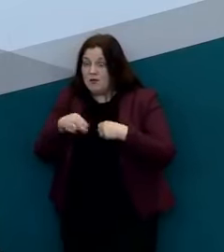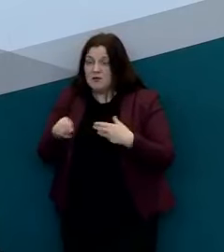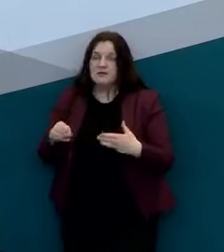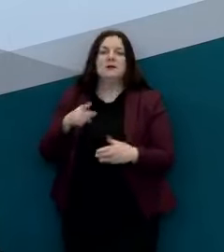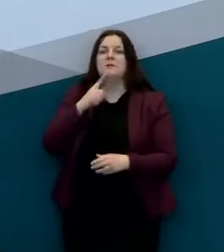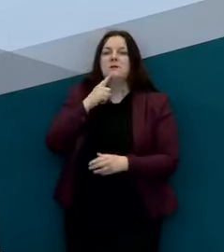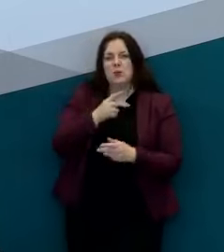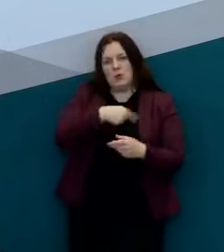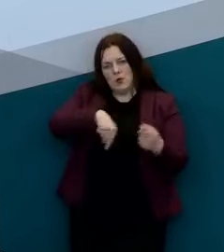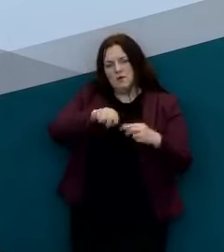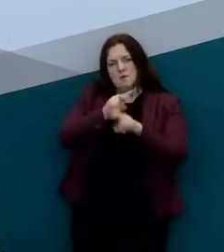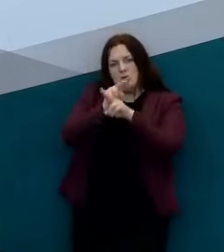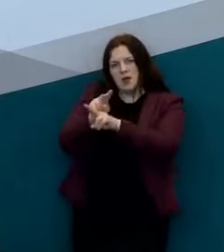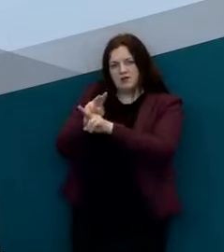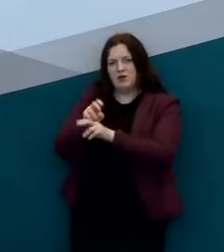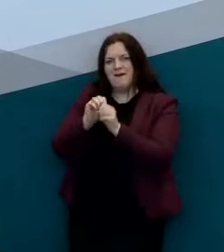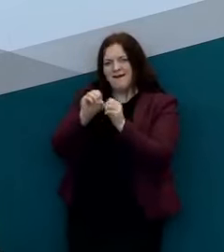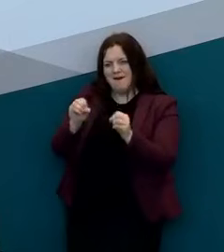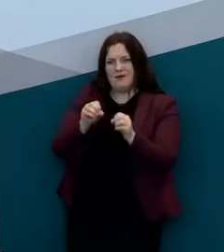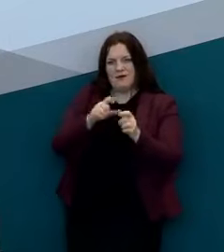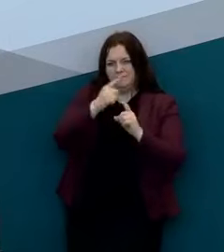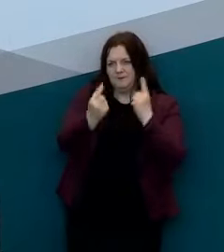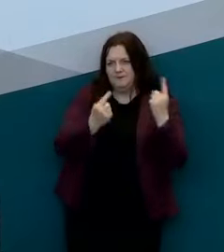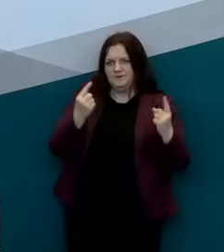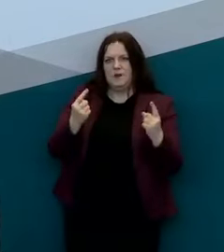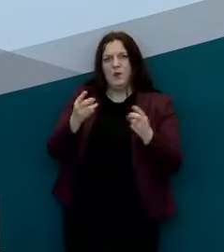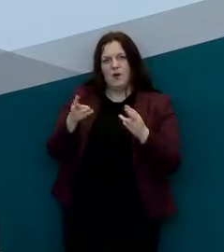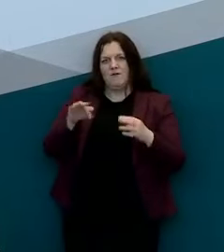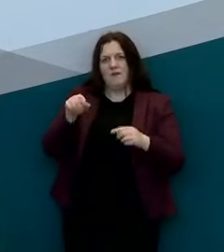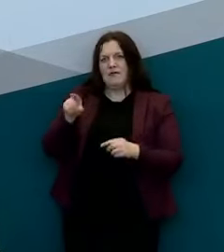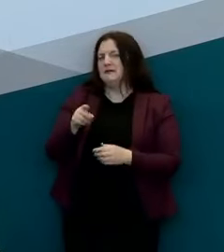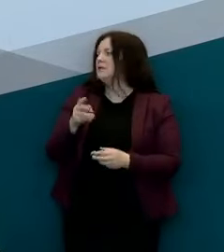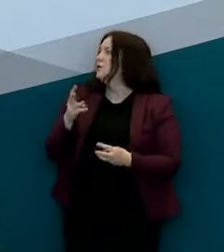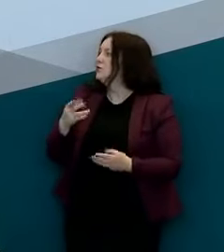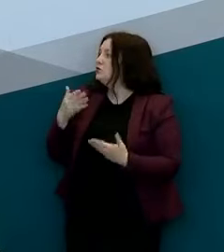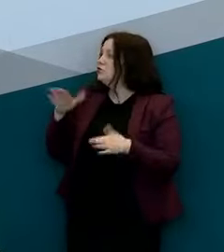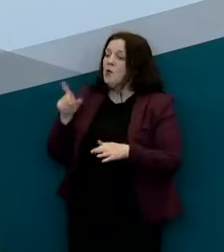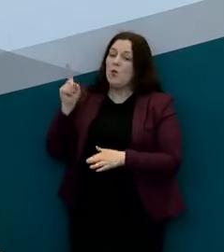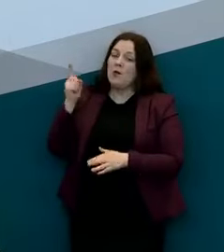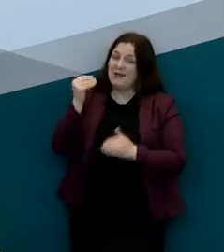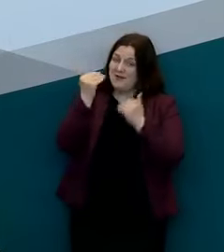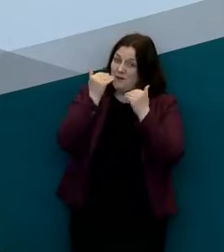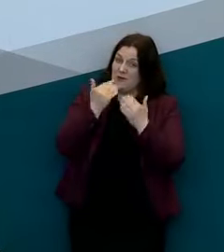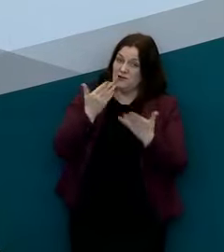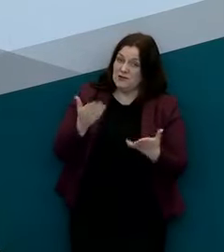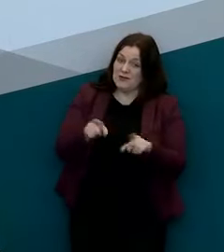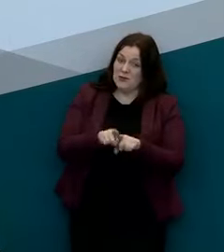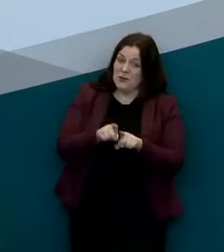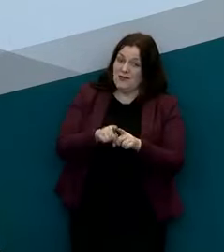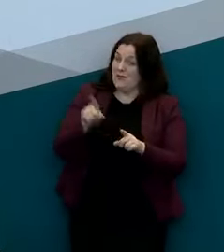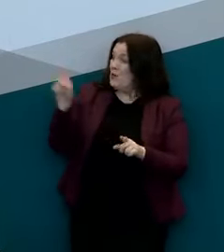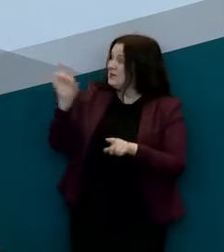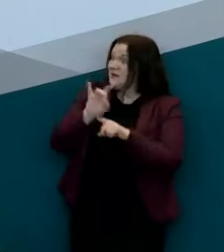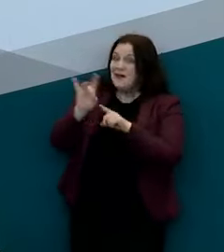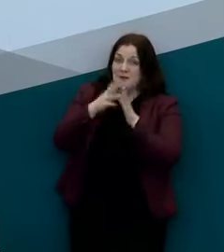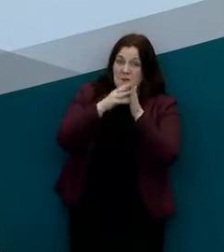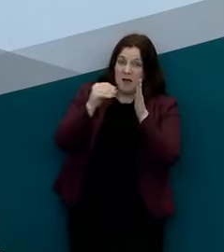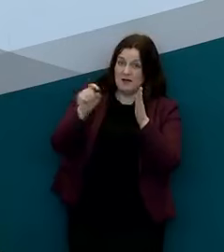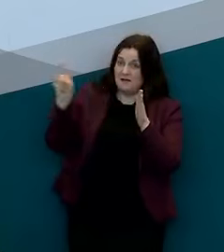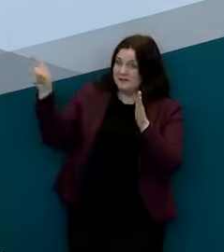and work from that basis I'm going to show you one piece of information in terms of what these models produce